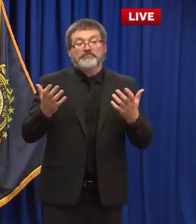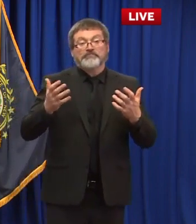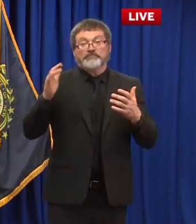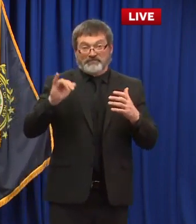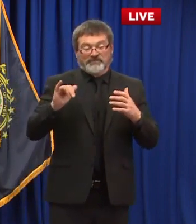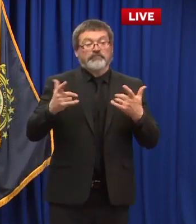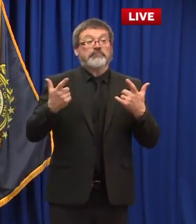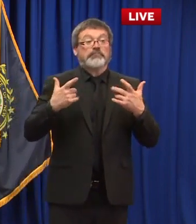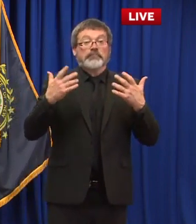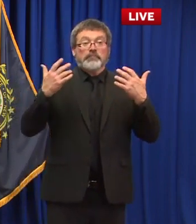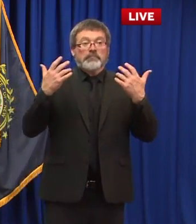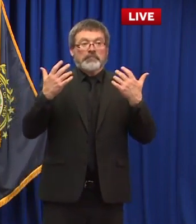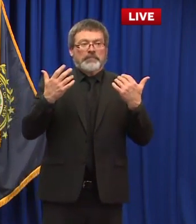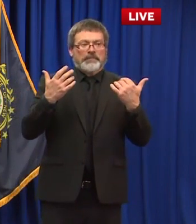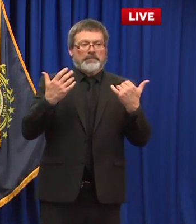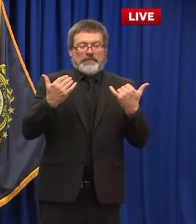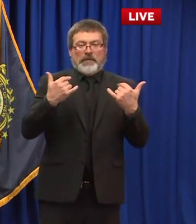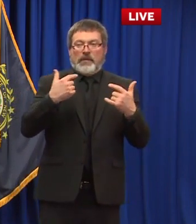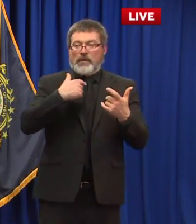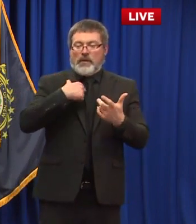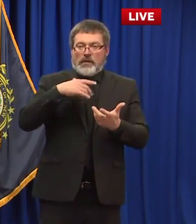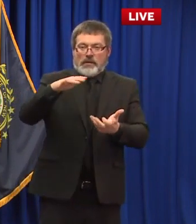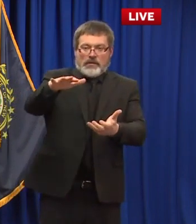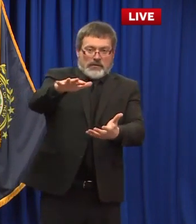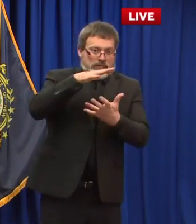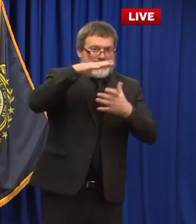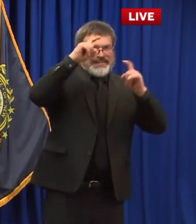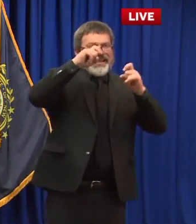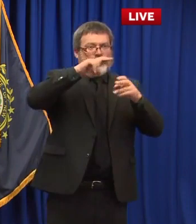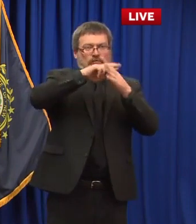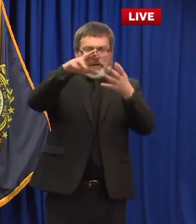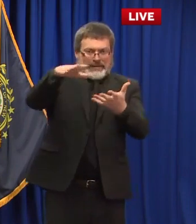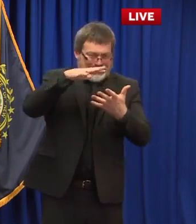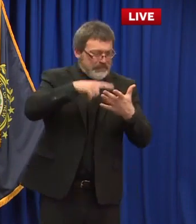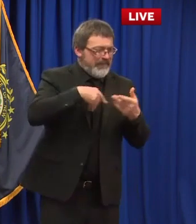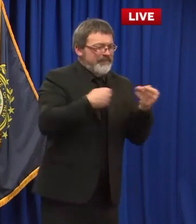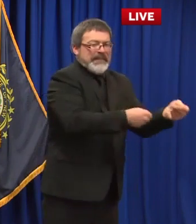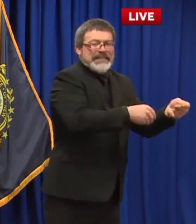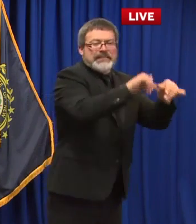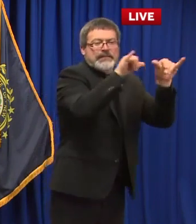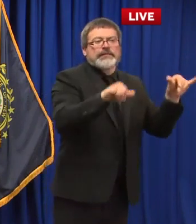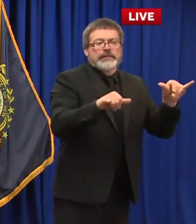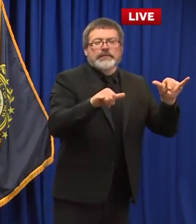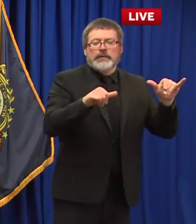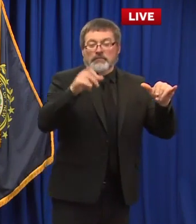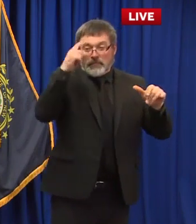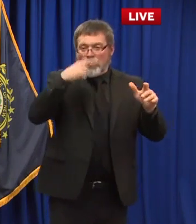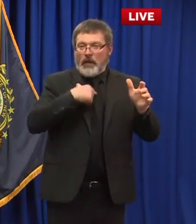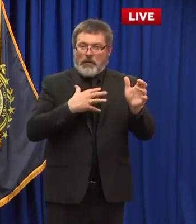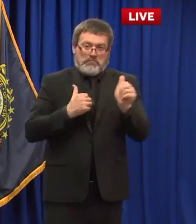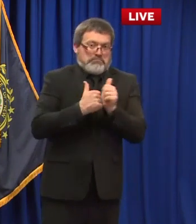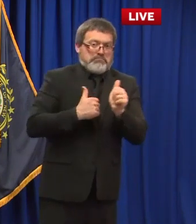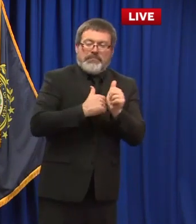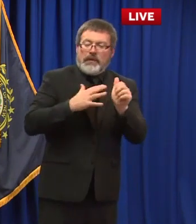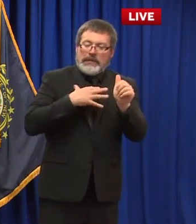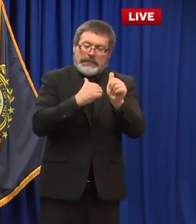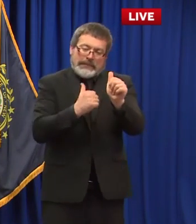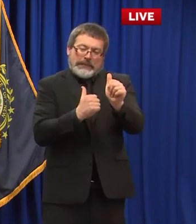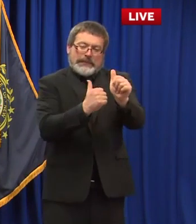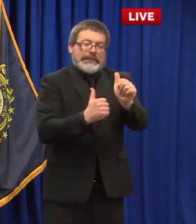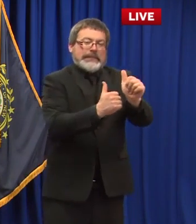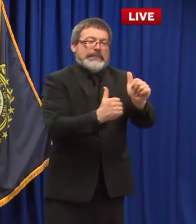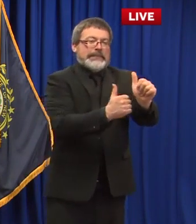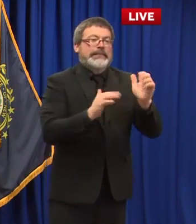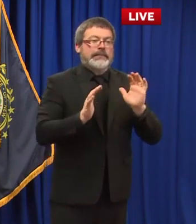entry which takes time away from the actual testing so a variety of factors play into that um but that's why it's